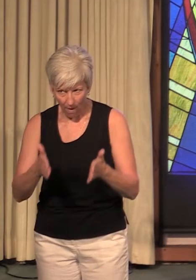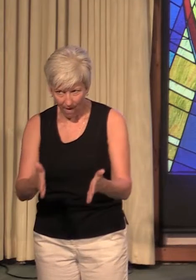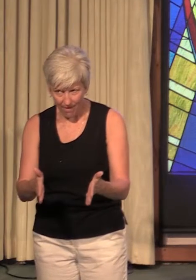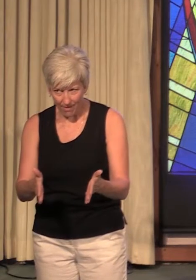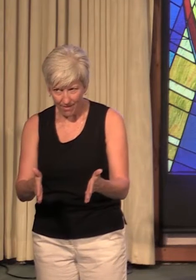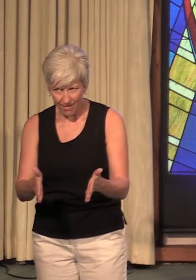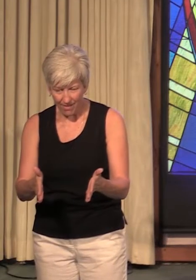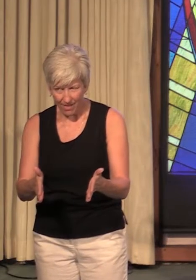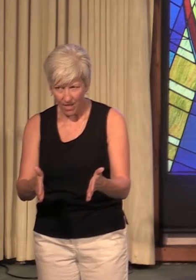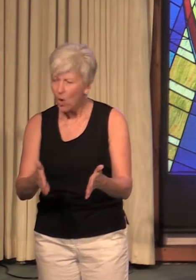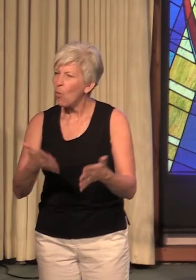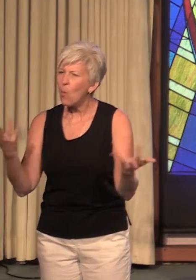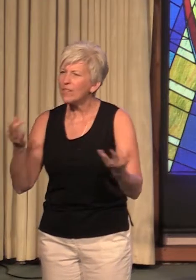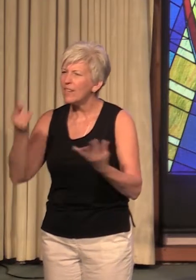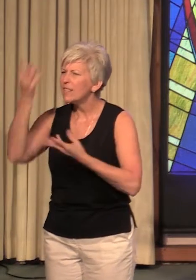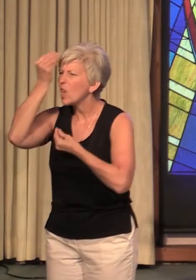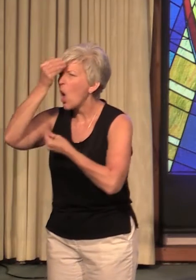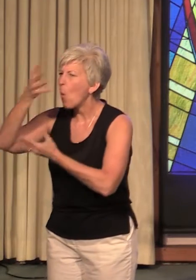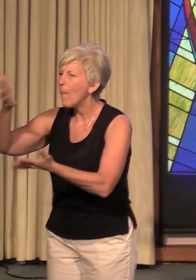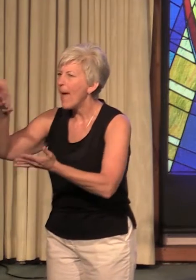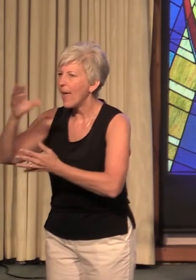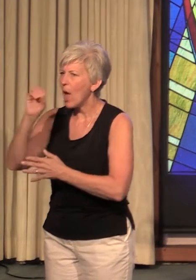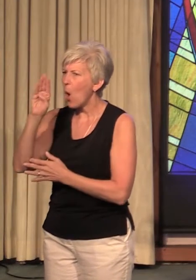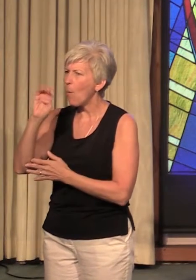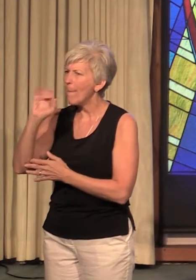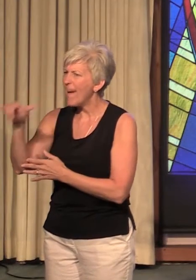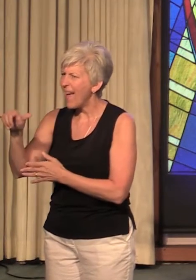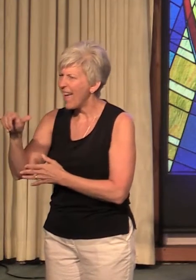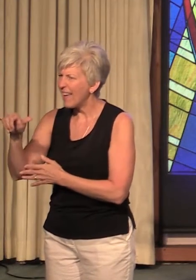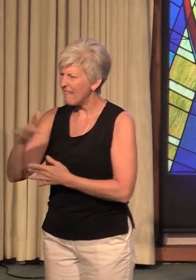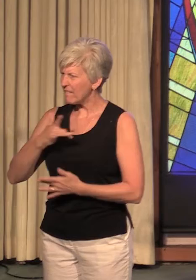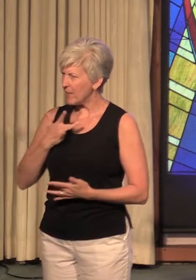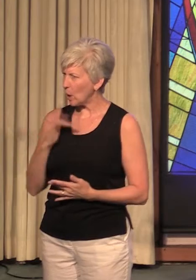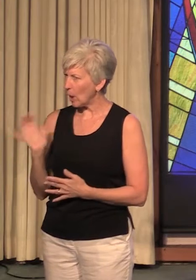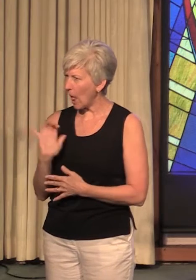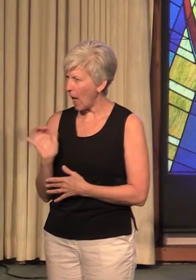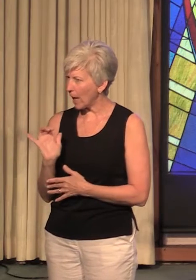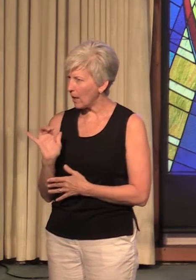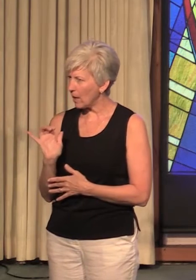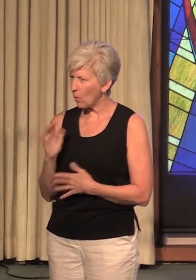what does obeying feel like? What does that become?